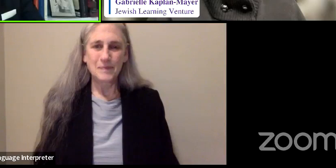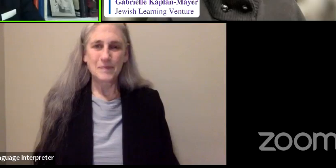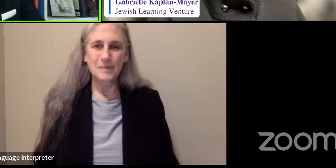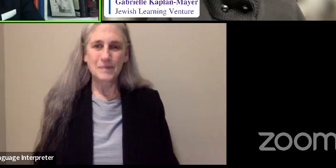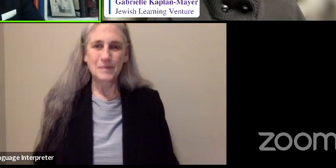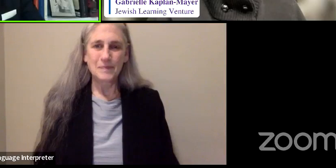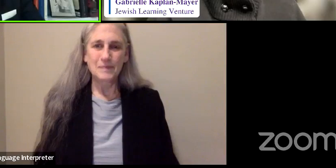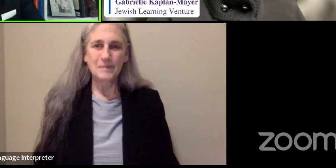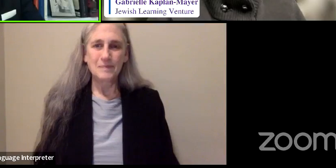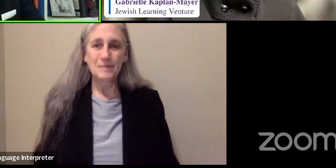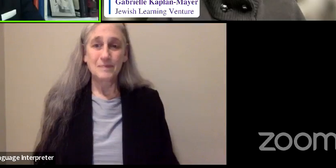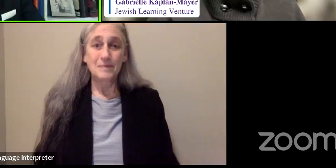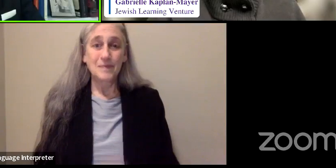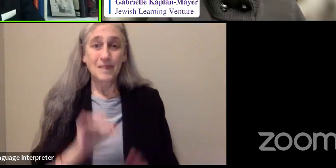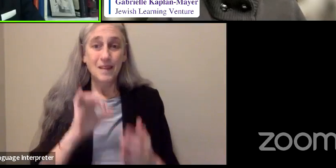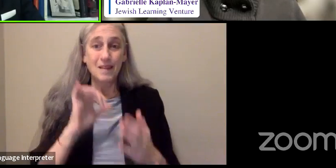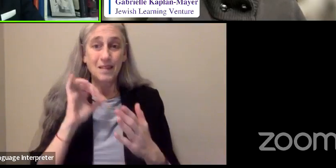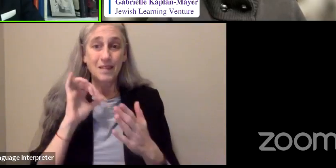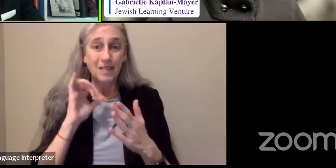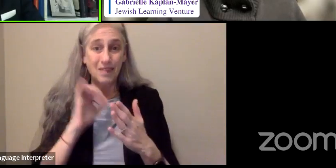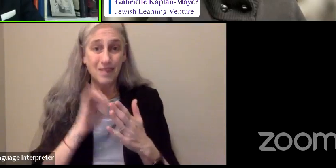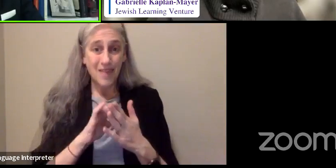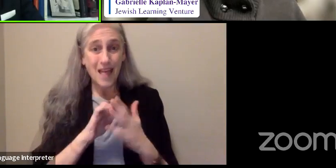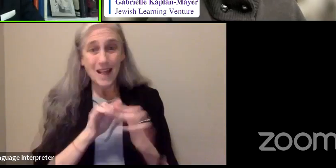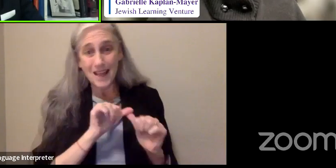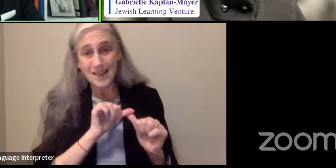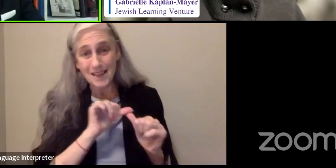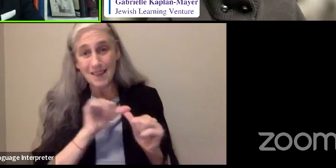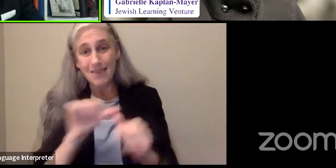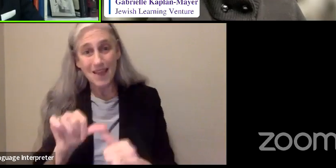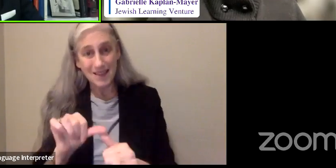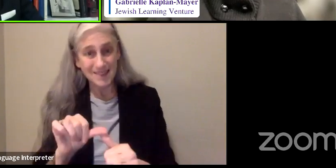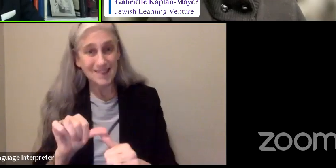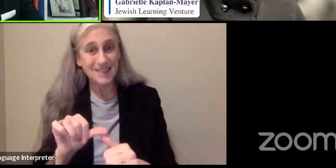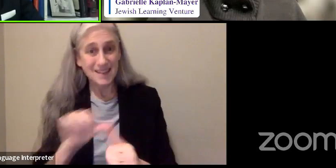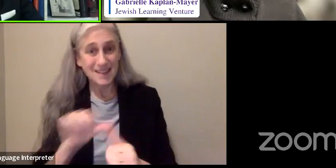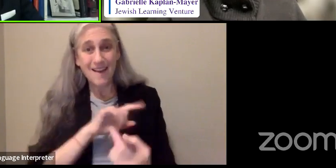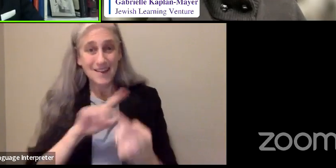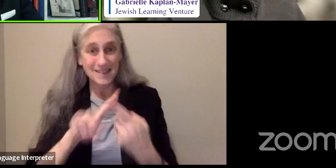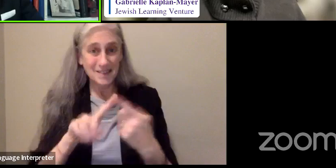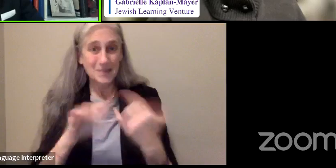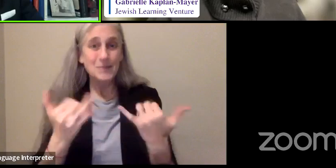That actually has lasted until today.